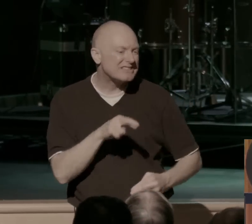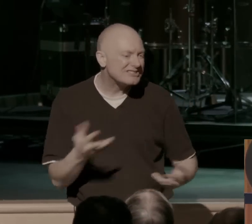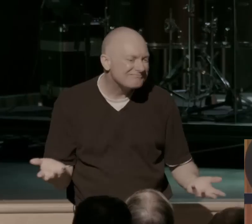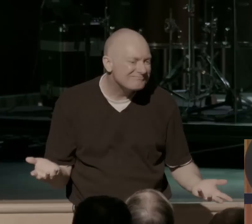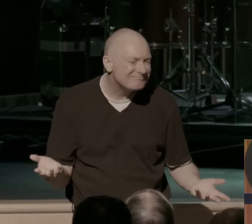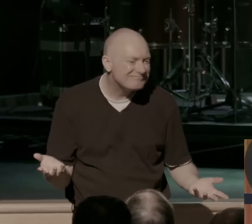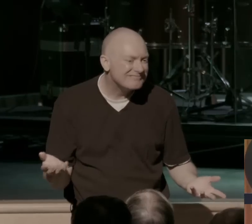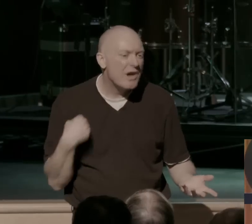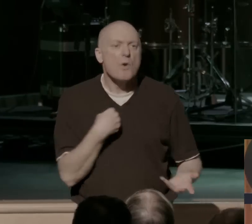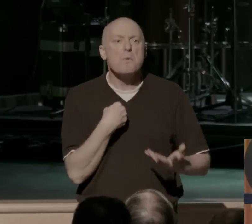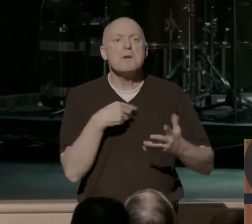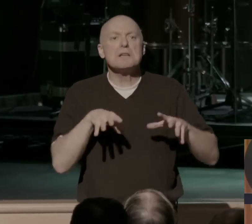We settle for our work.